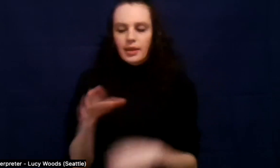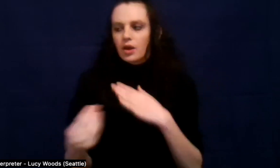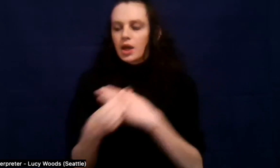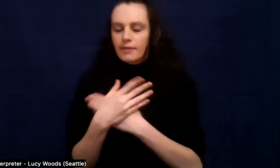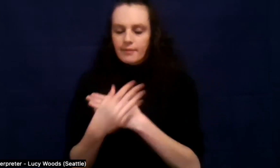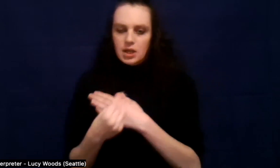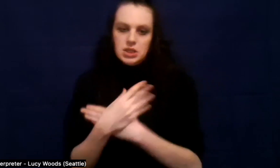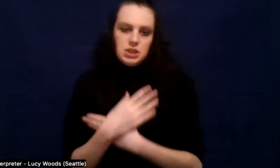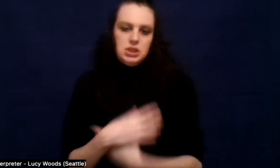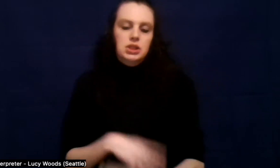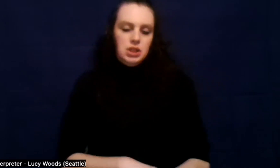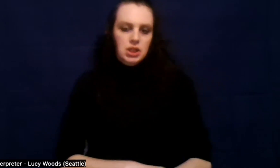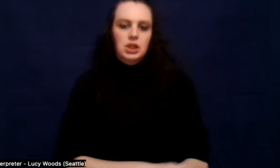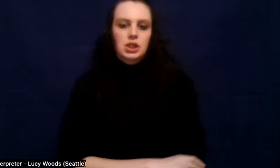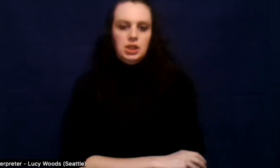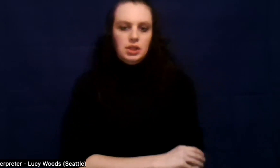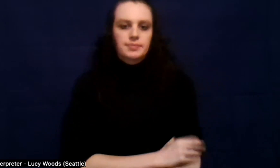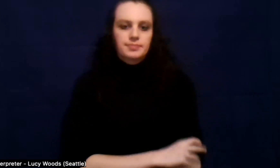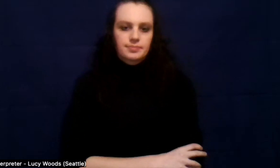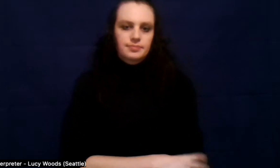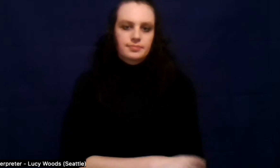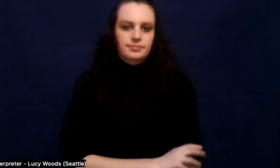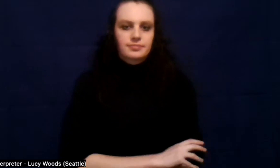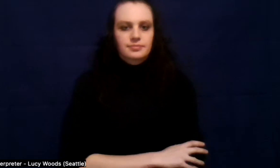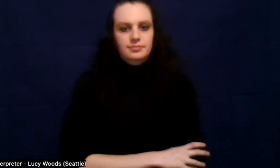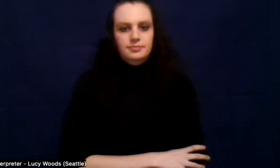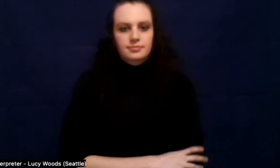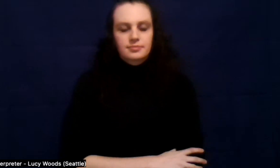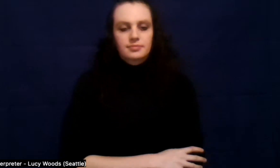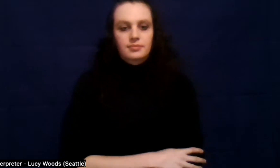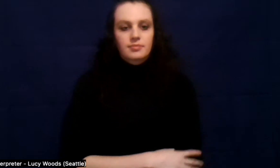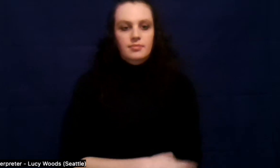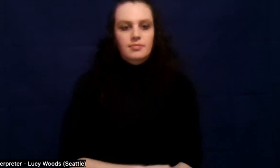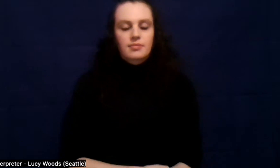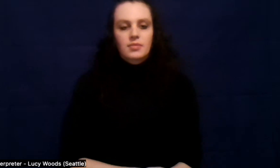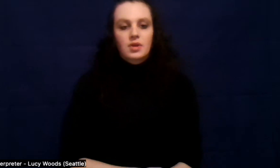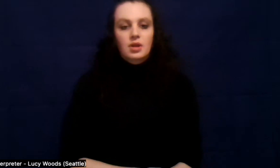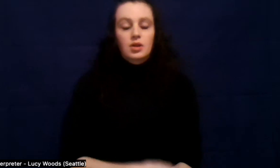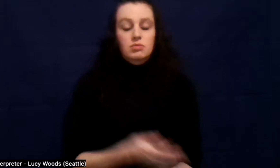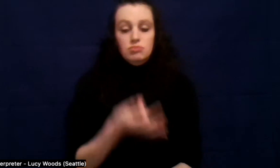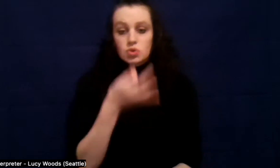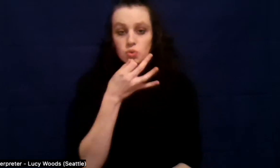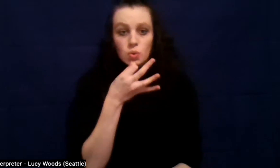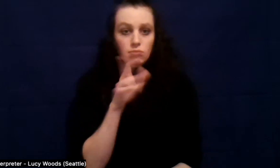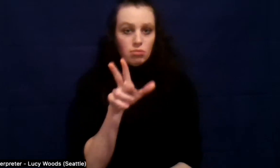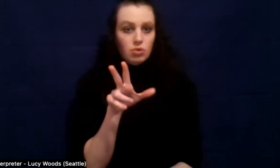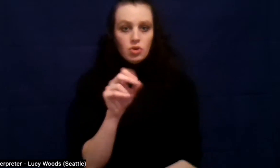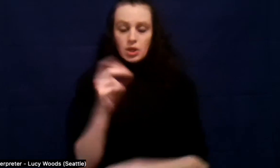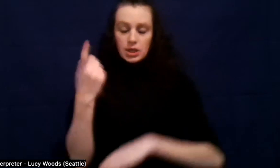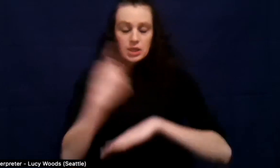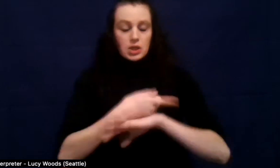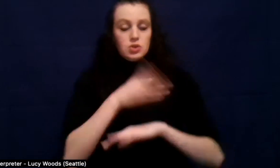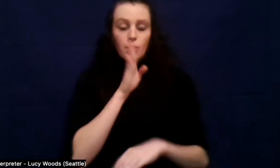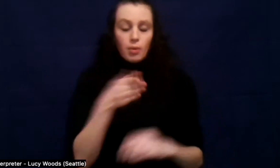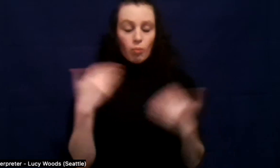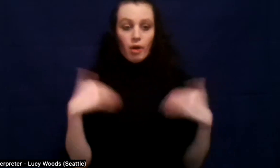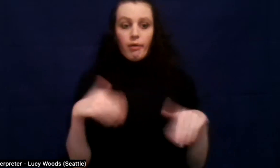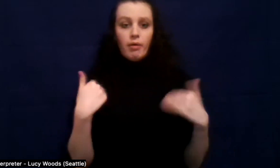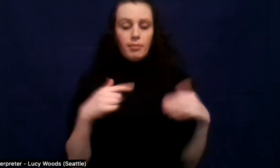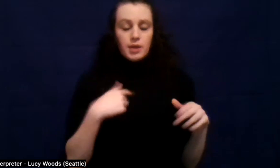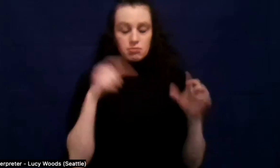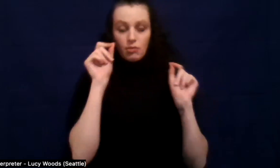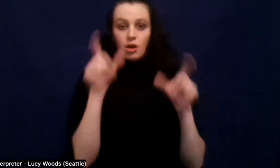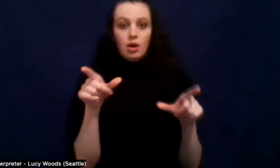Um, and then it was like, before I knew it, I was at 30 days and it was, I just blinked and it happened. And